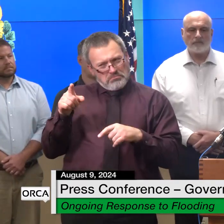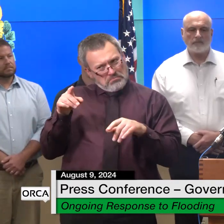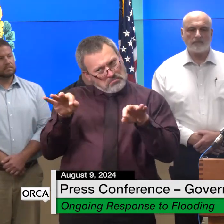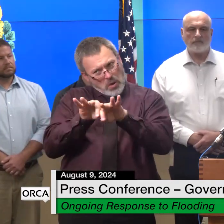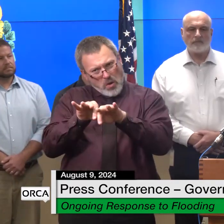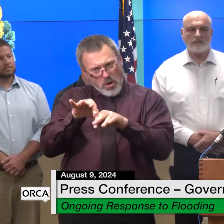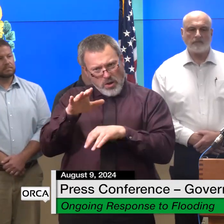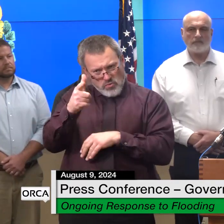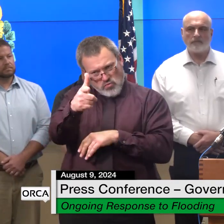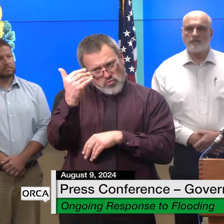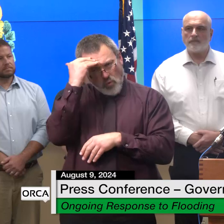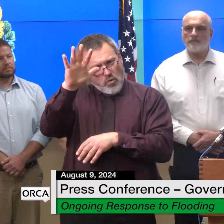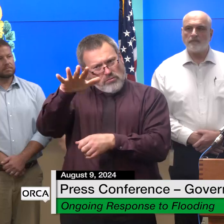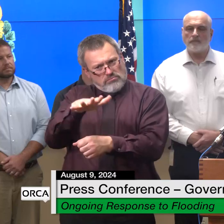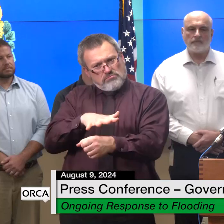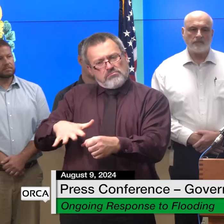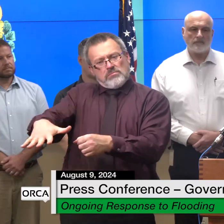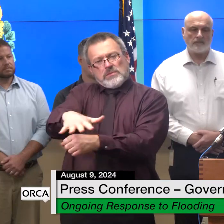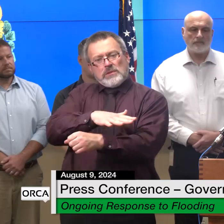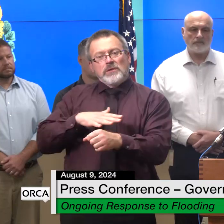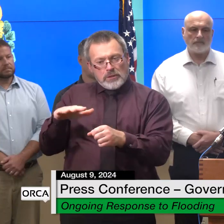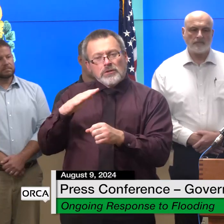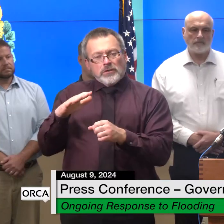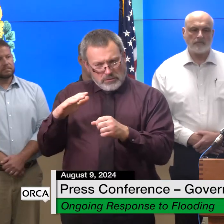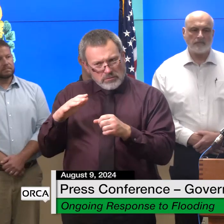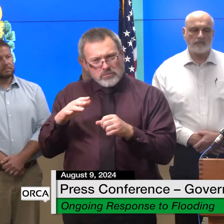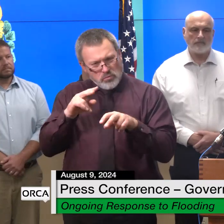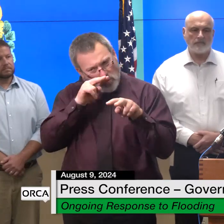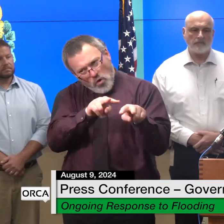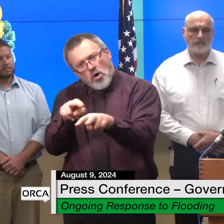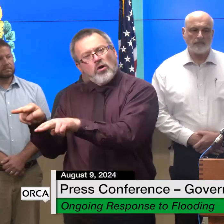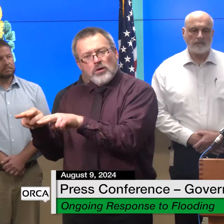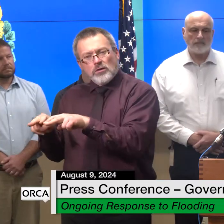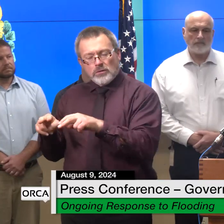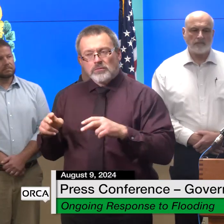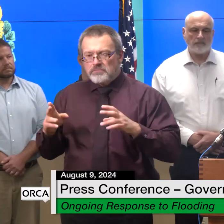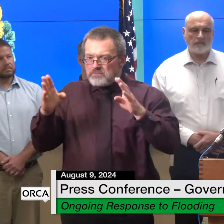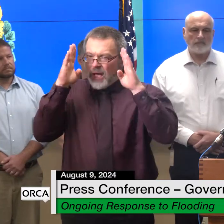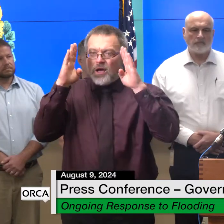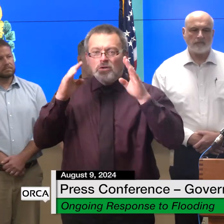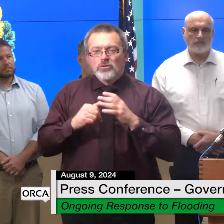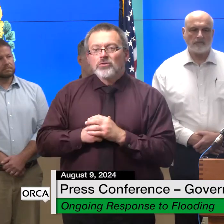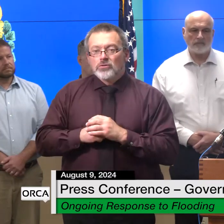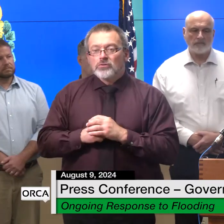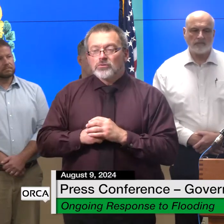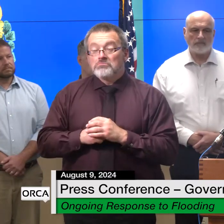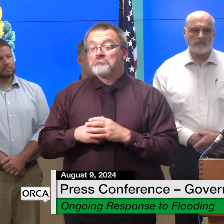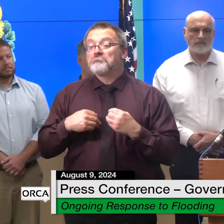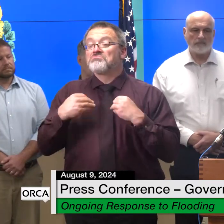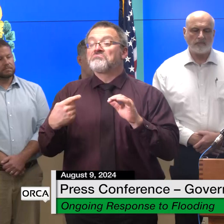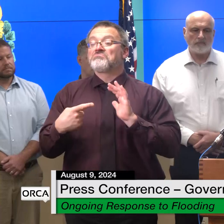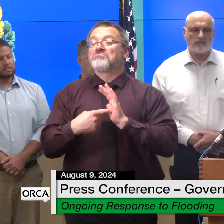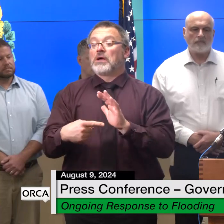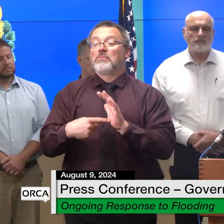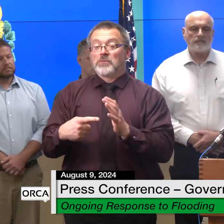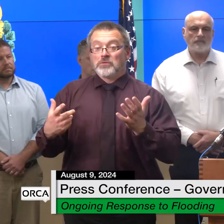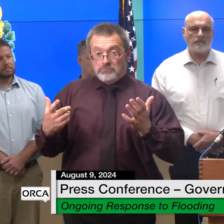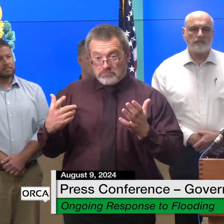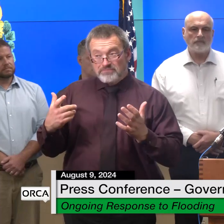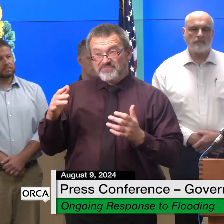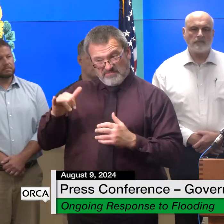an example of what i mean is if you live in an area that has oversaturated soil